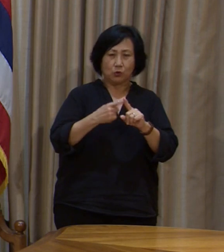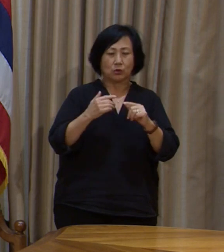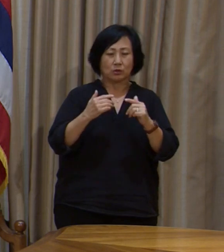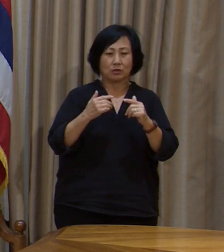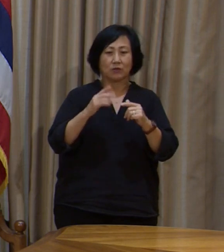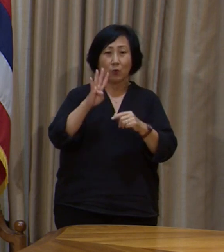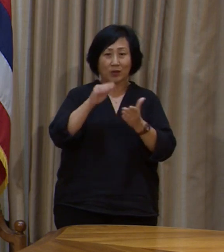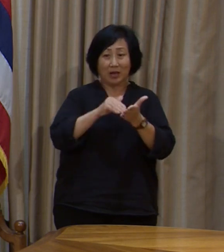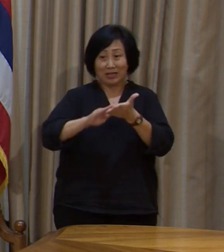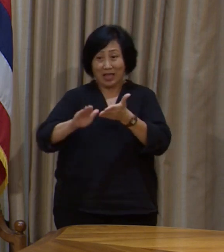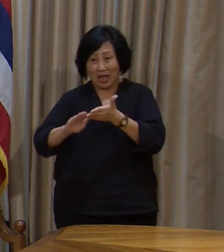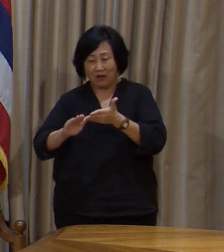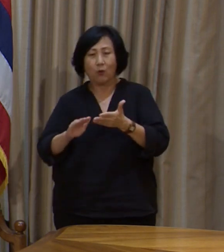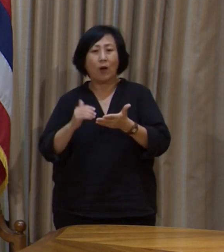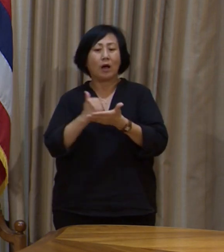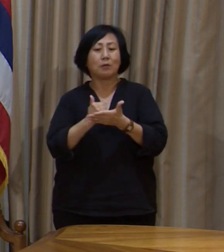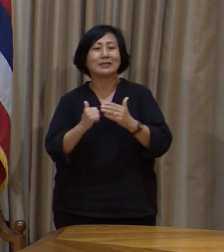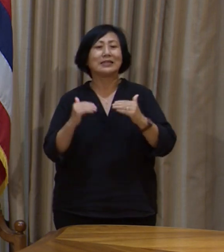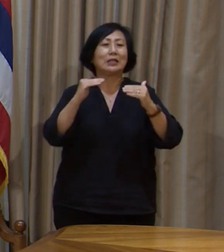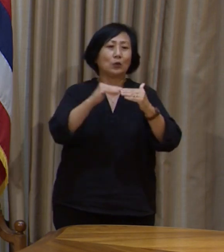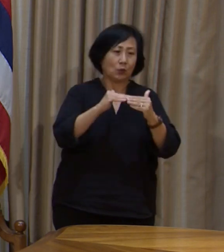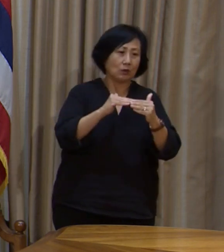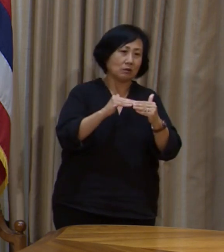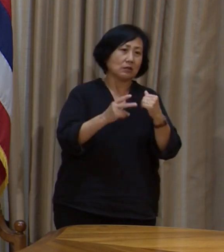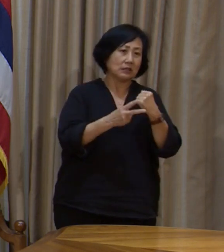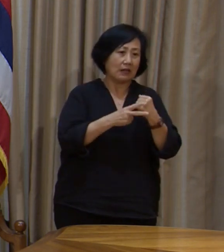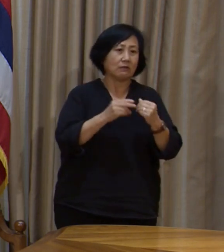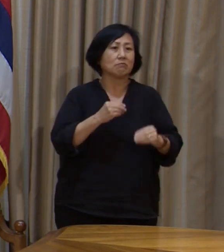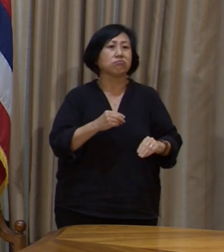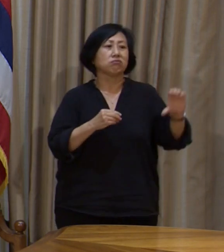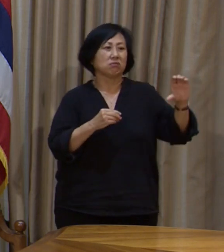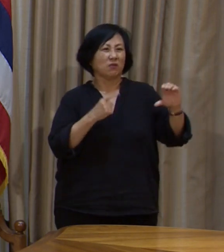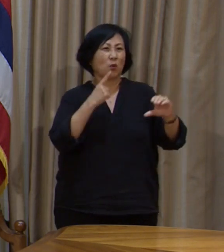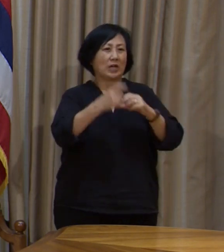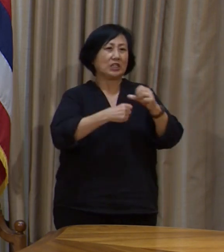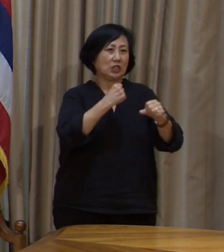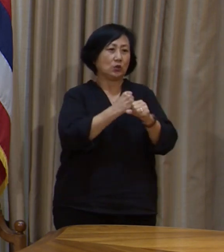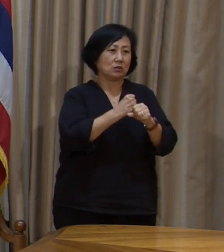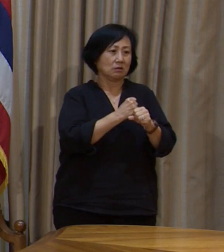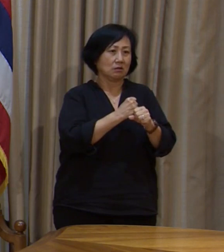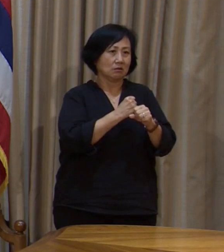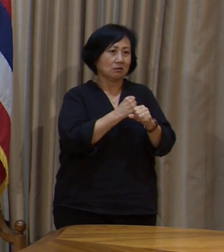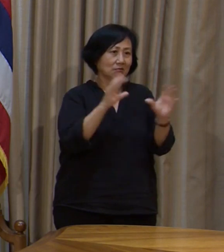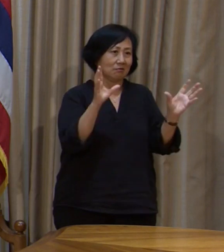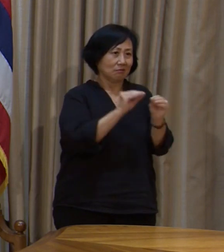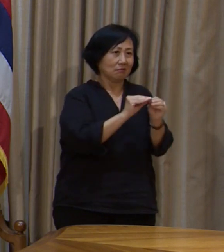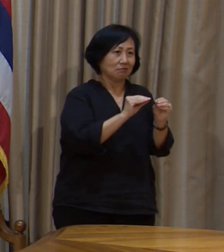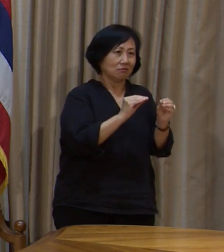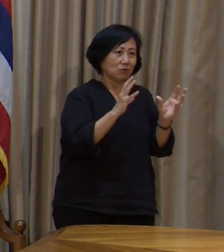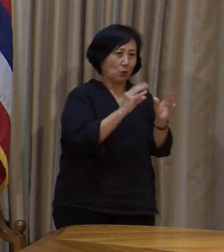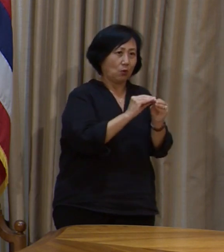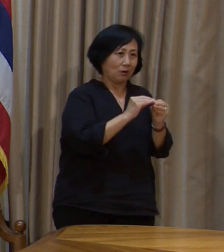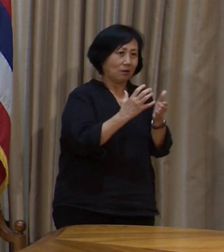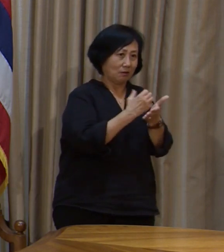So, certainly, we would hope that people agree that